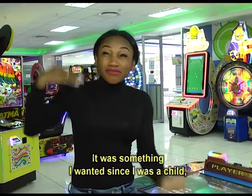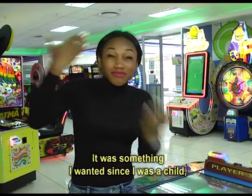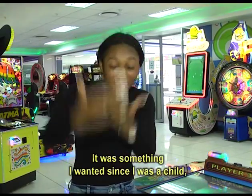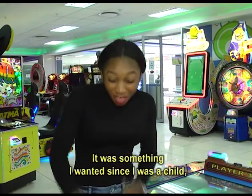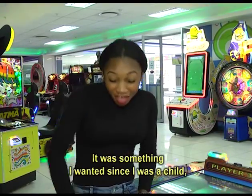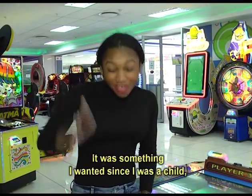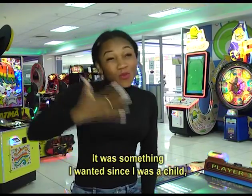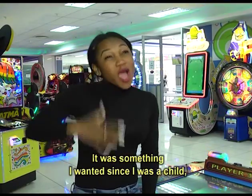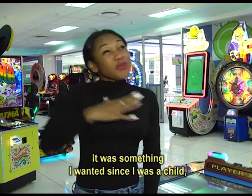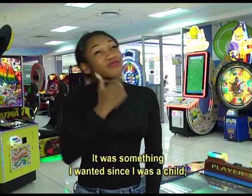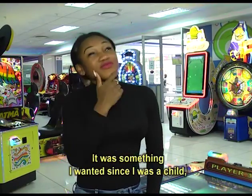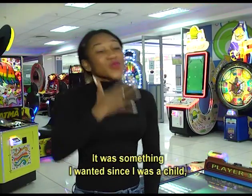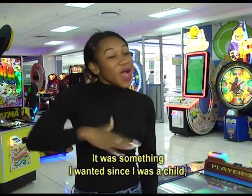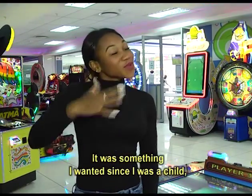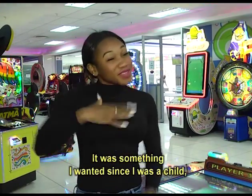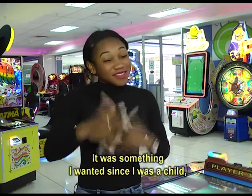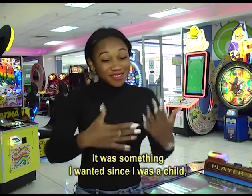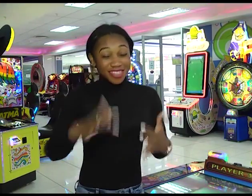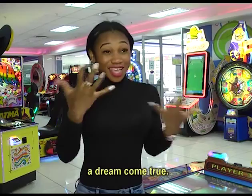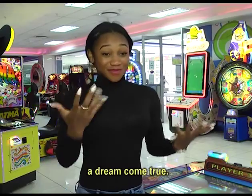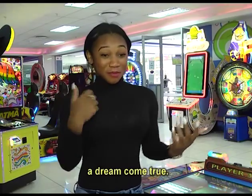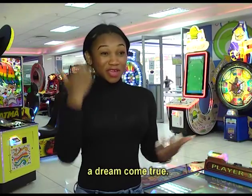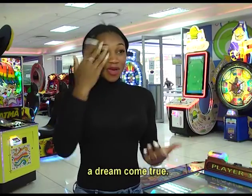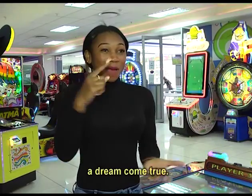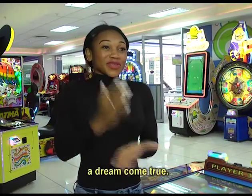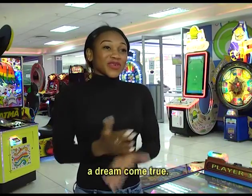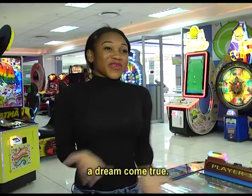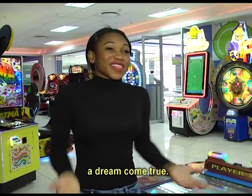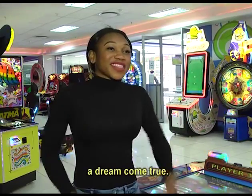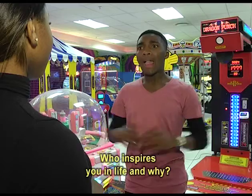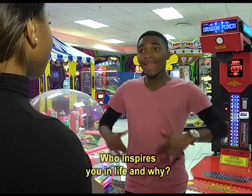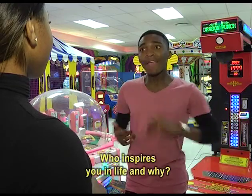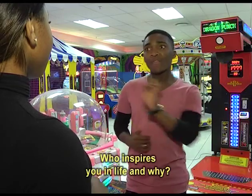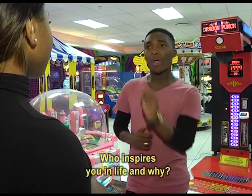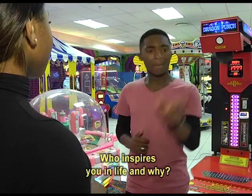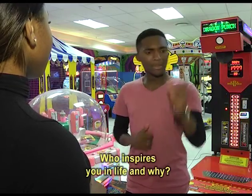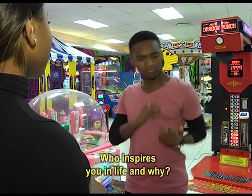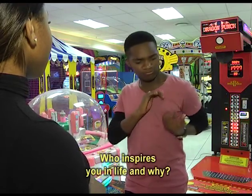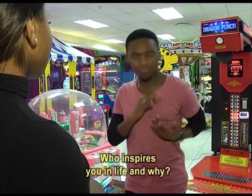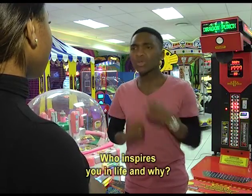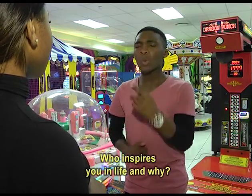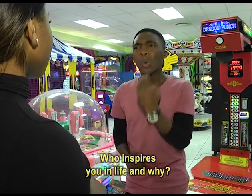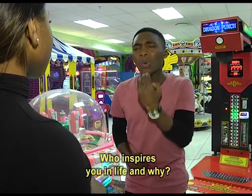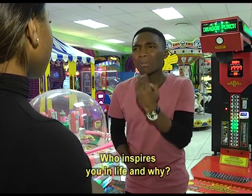It was something I wanted since I was a child, a dream come true. Who inspires you in life and why?